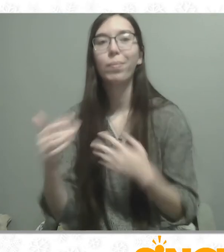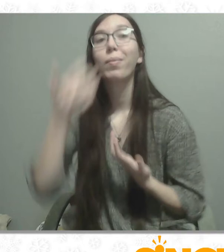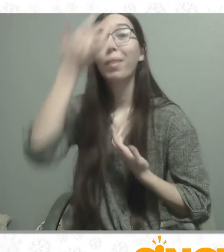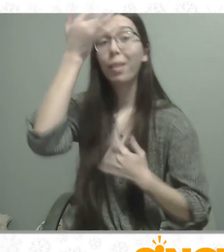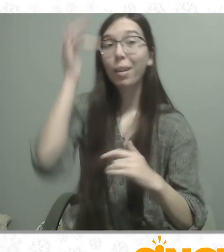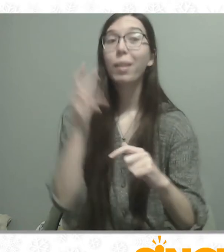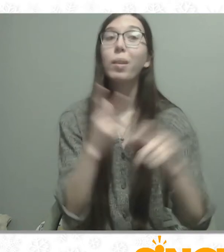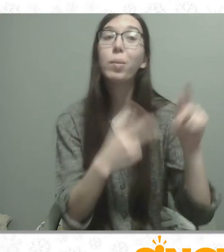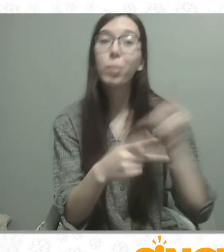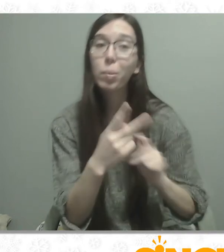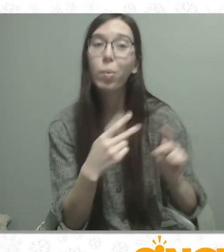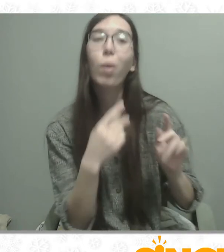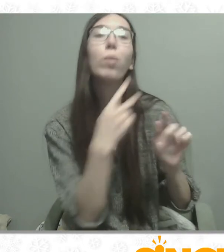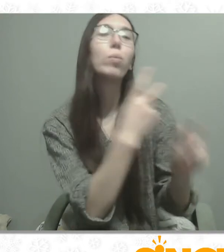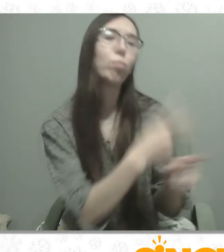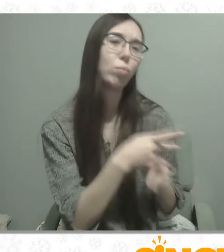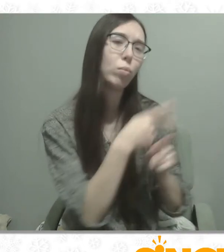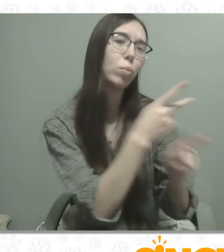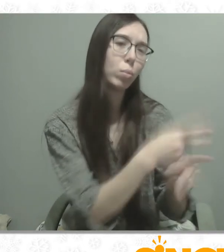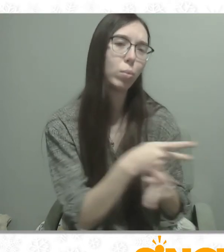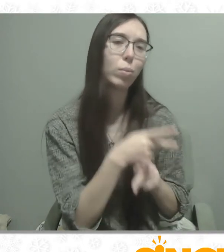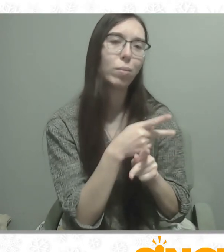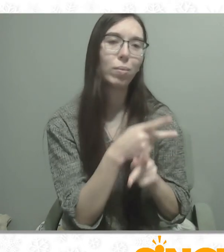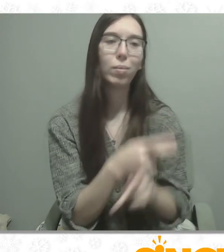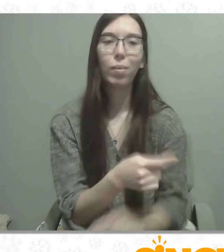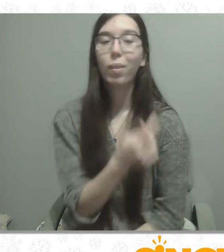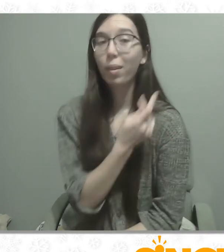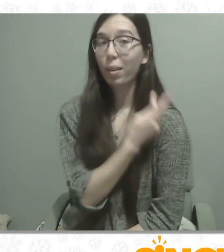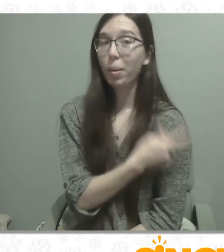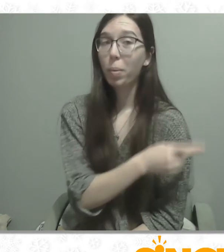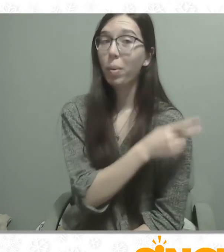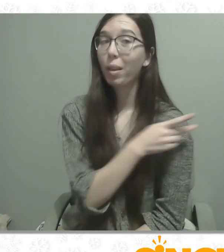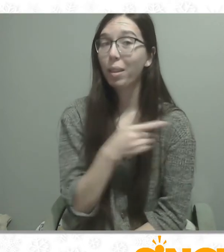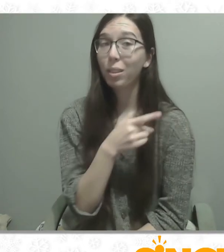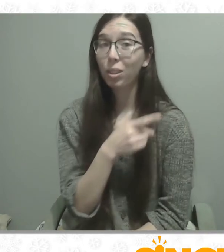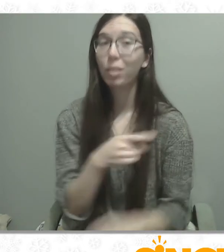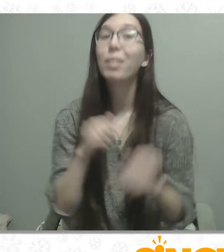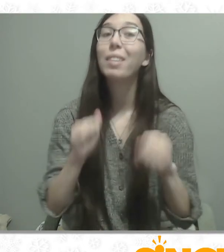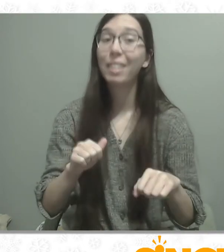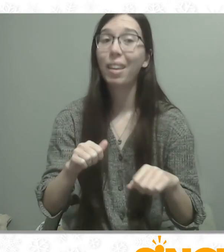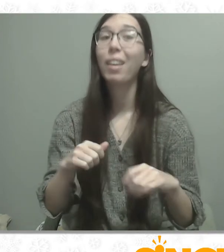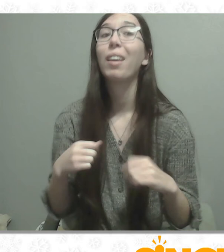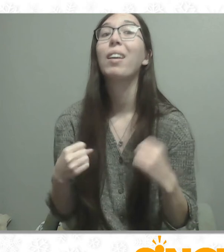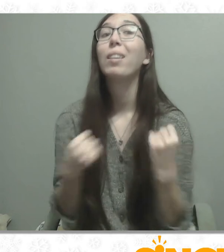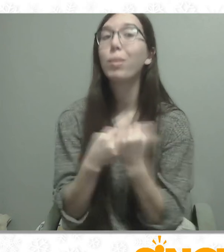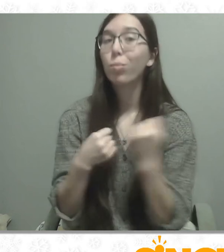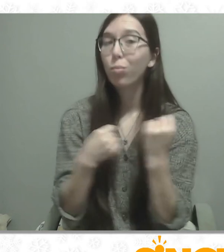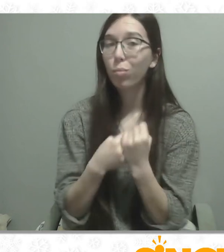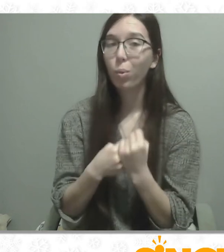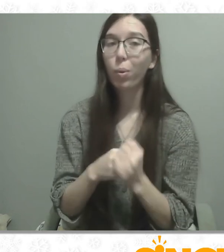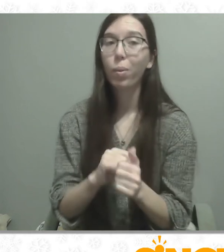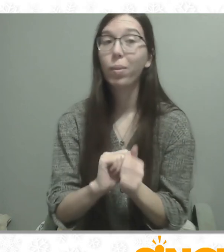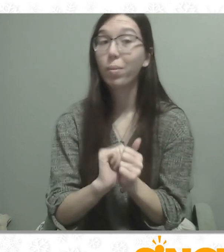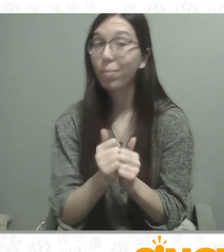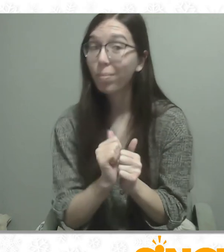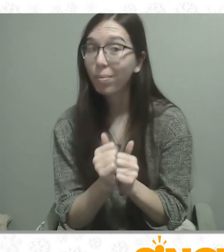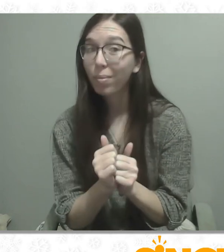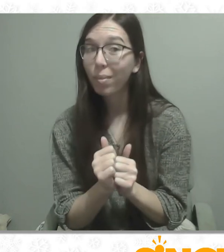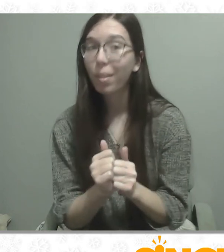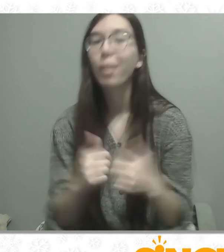most in need. And offer comfort, help, and care,